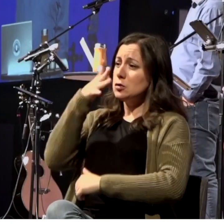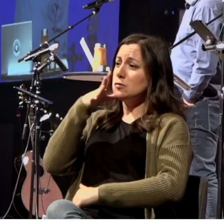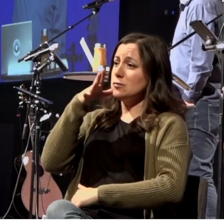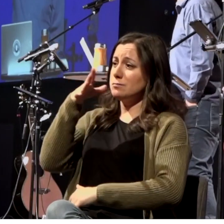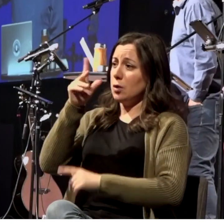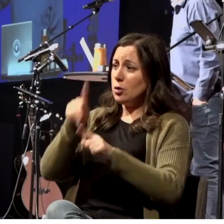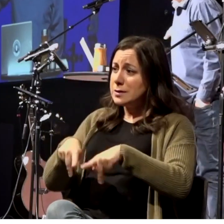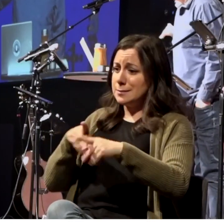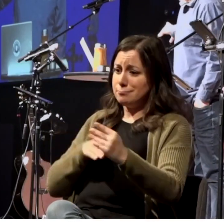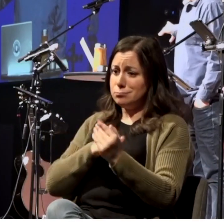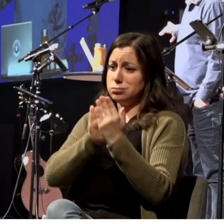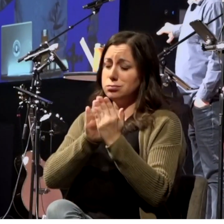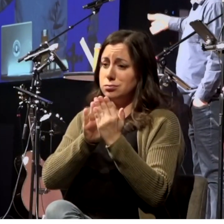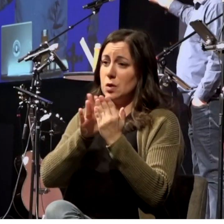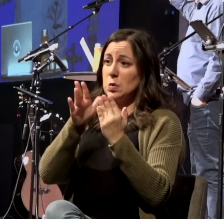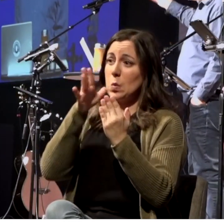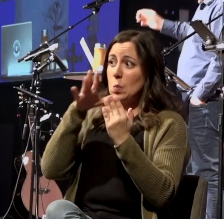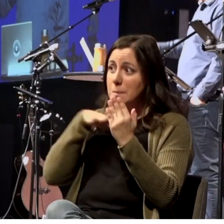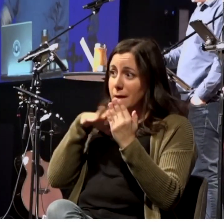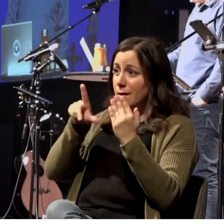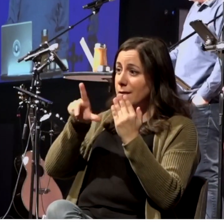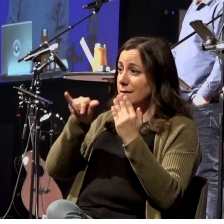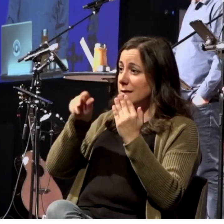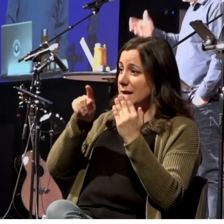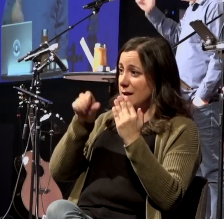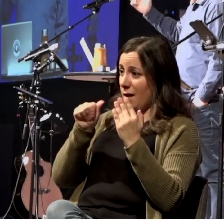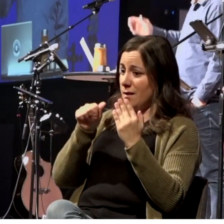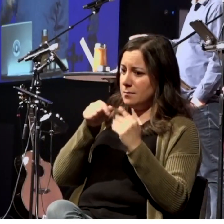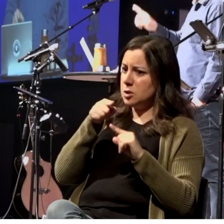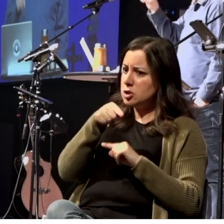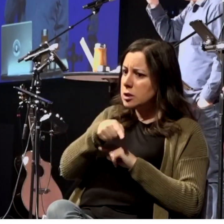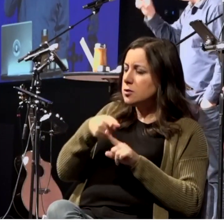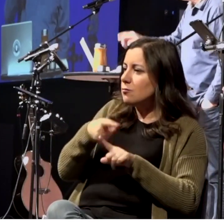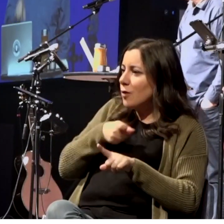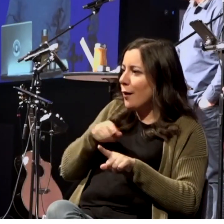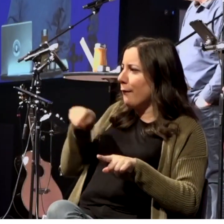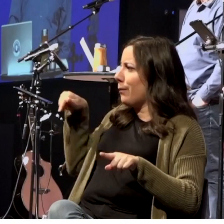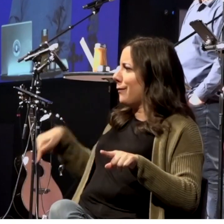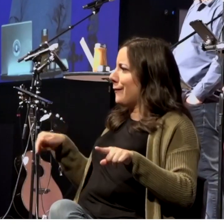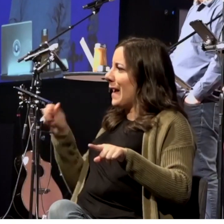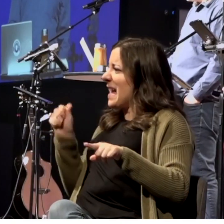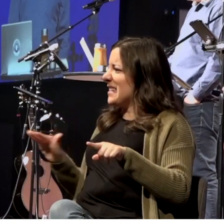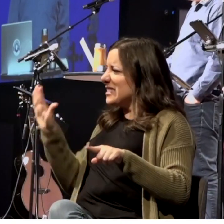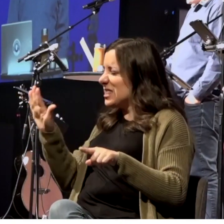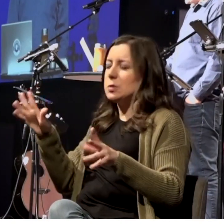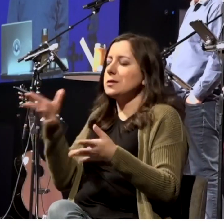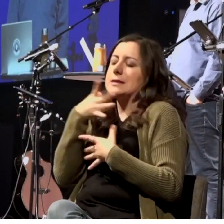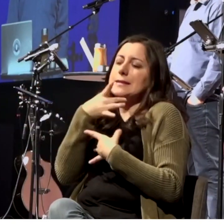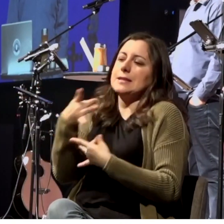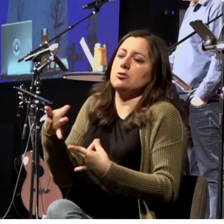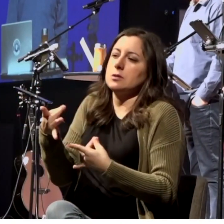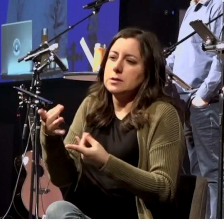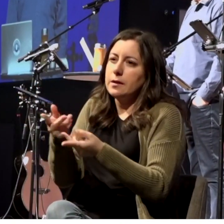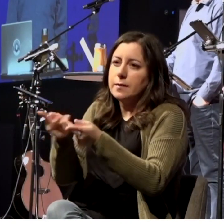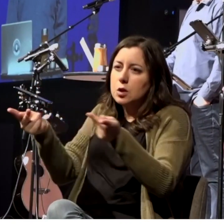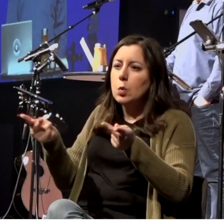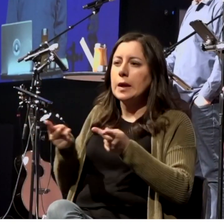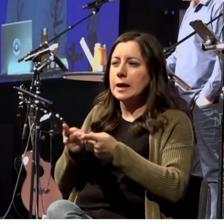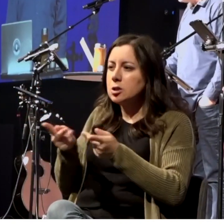from Asia Minor. It's just crazy, right? But she would be the first of a great harvest of Christians and